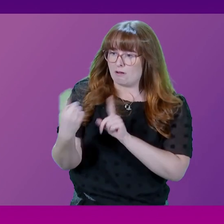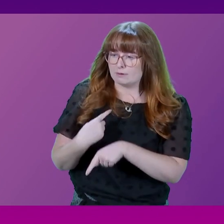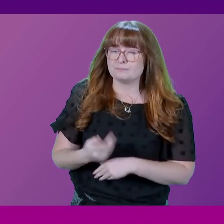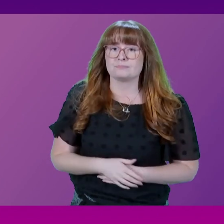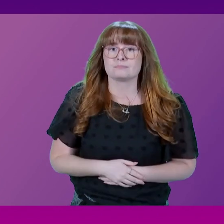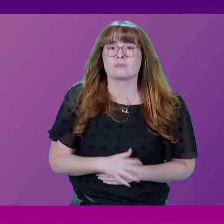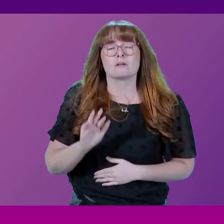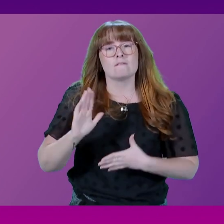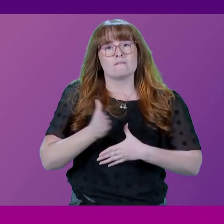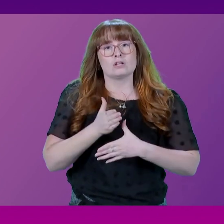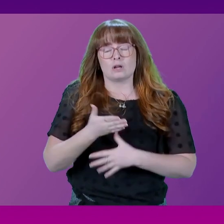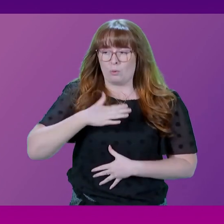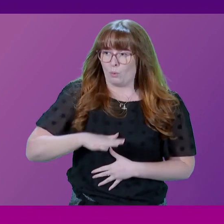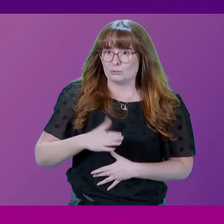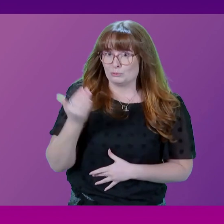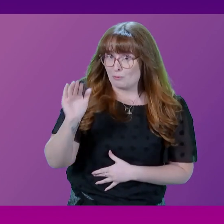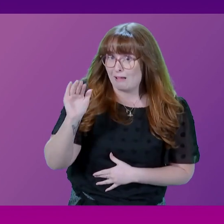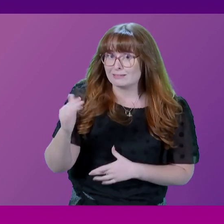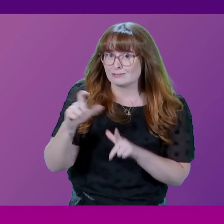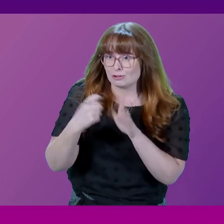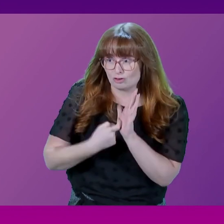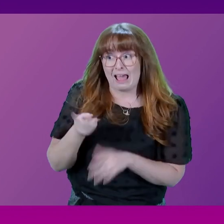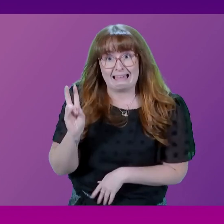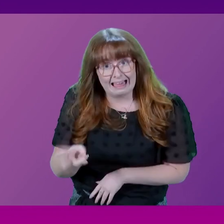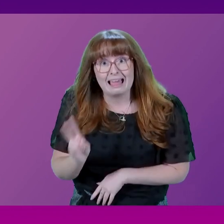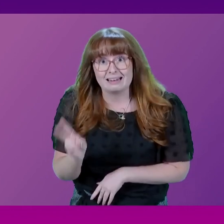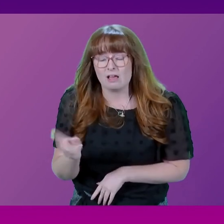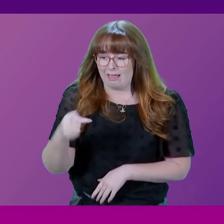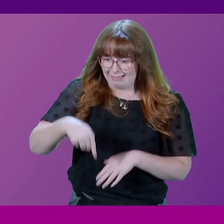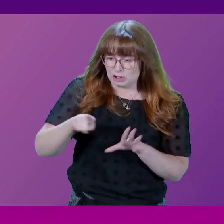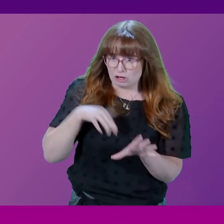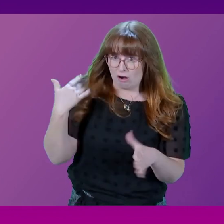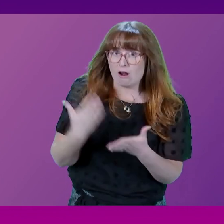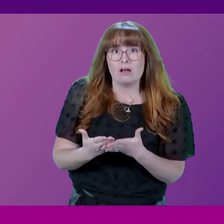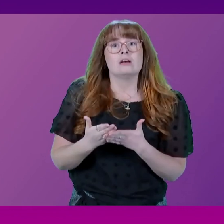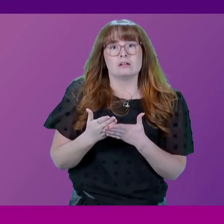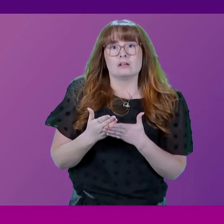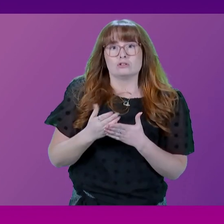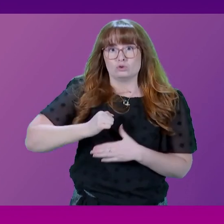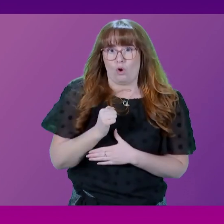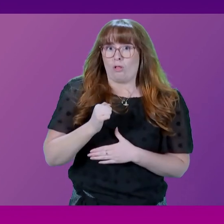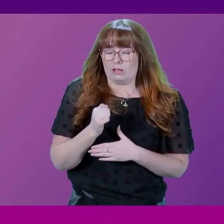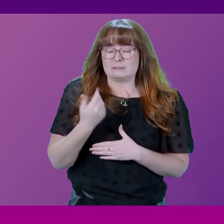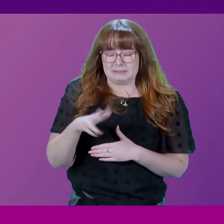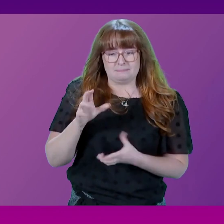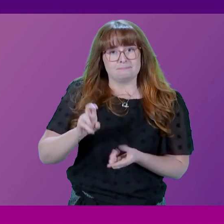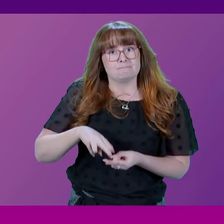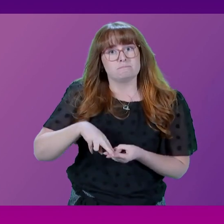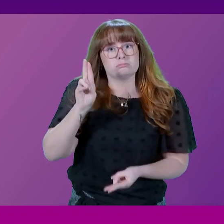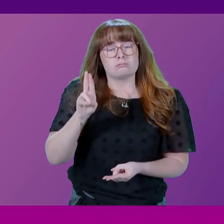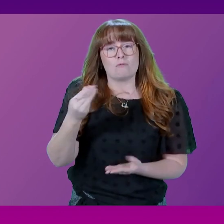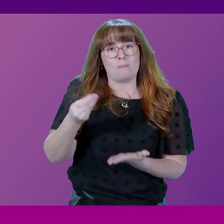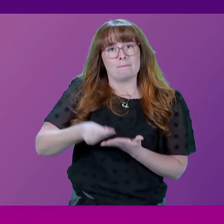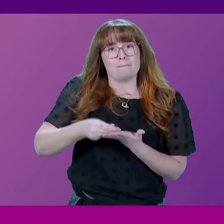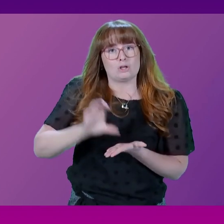First of all, can I just remind Douglas Ross once again that this year Police Scotland have seen a significant increase to their